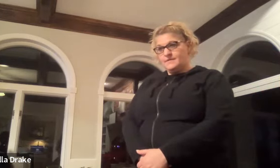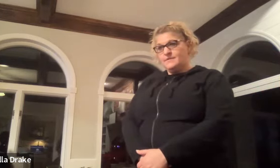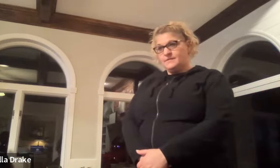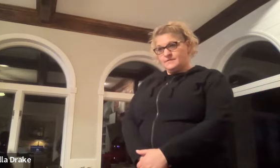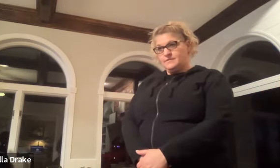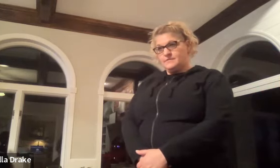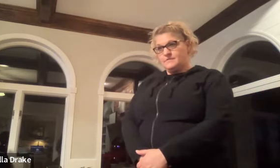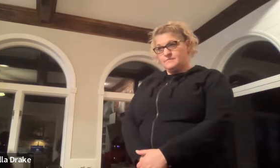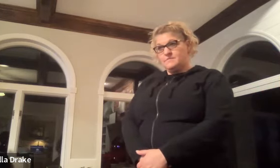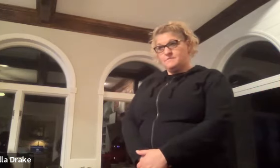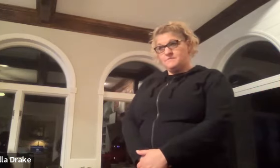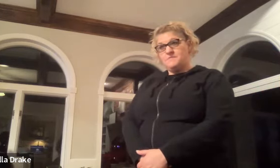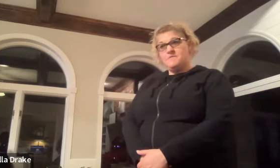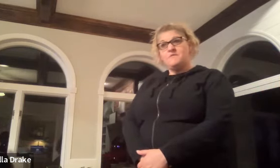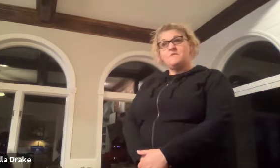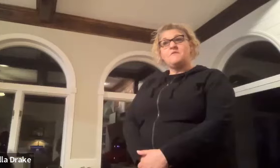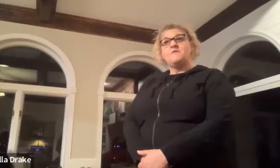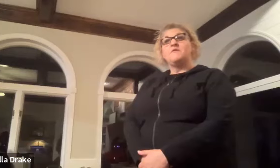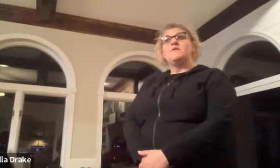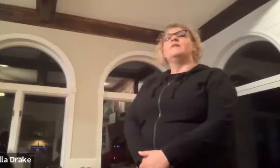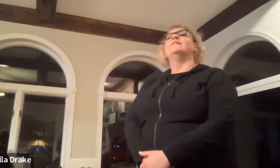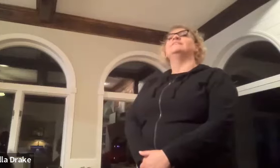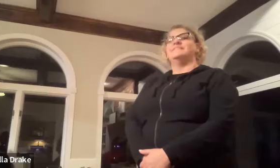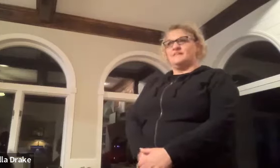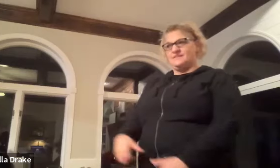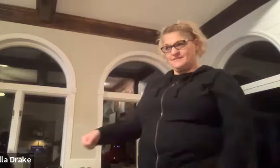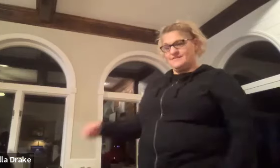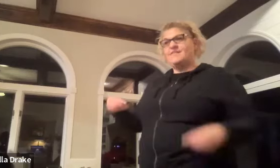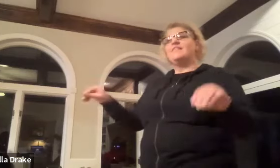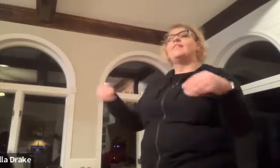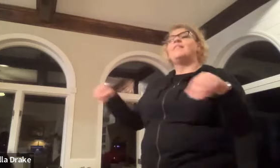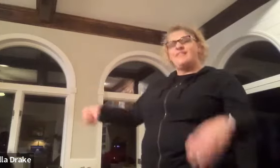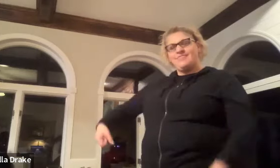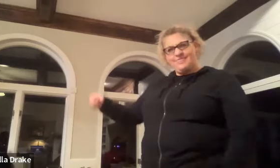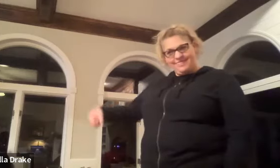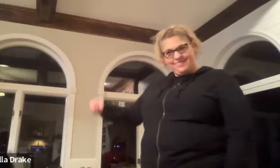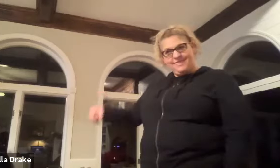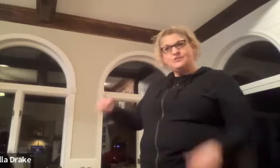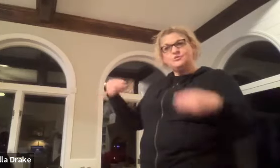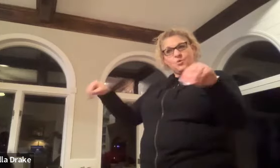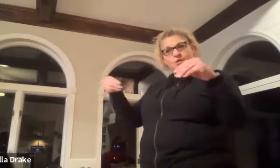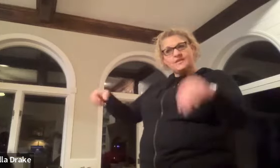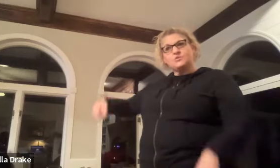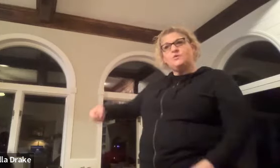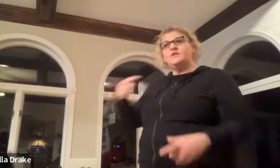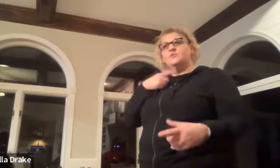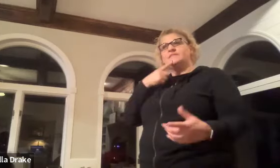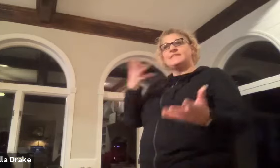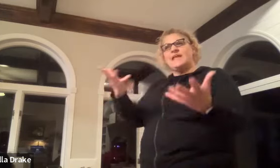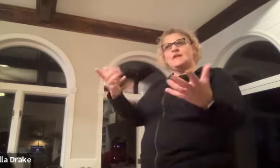what they learned in the farmer's market they sell things at the farmer's market in school you sold at school and you would say